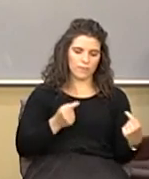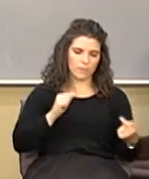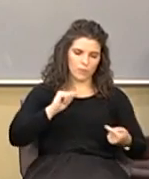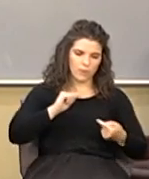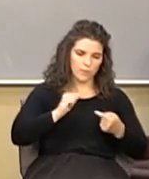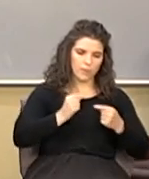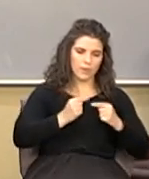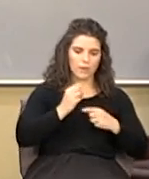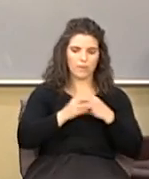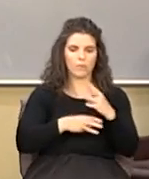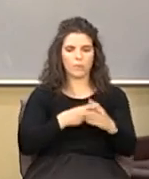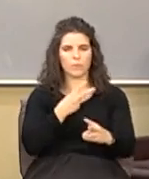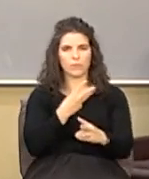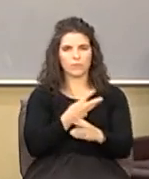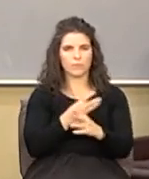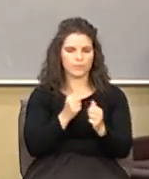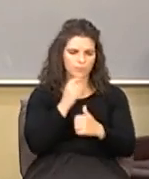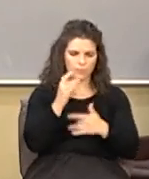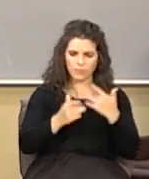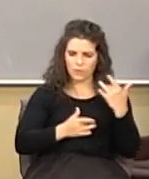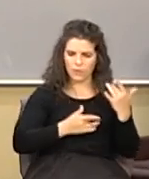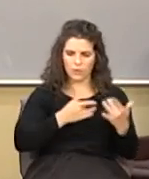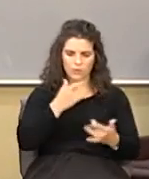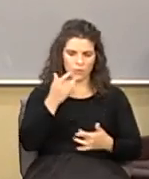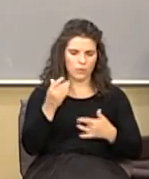of the world with a joy